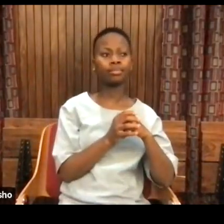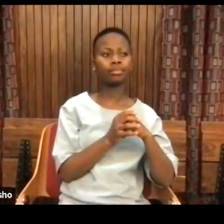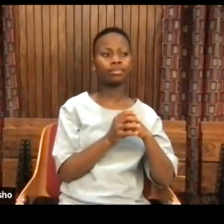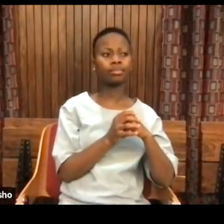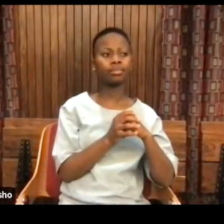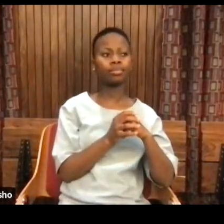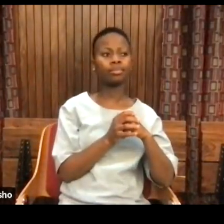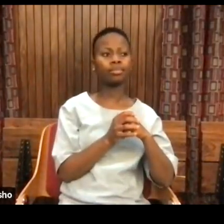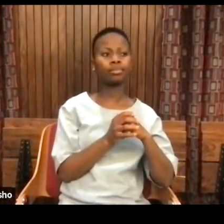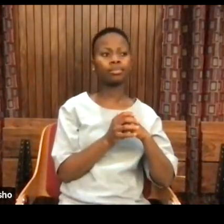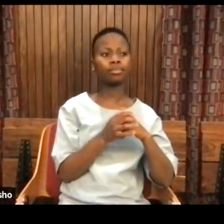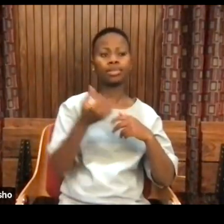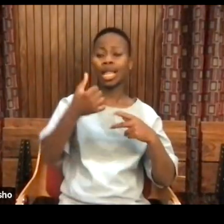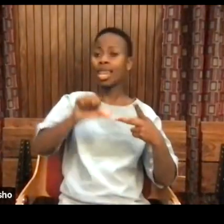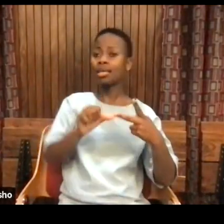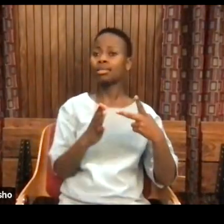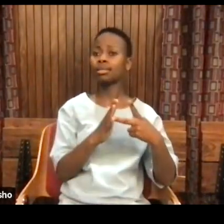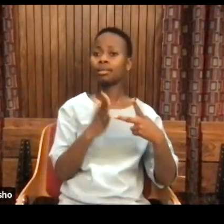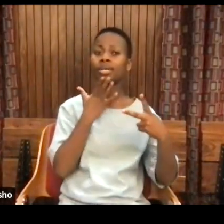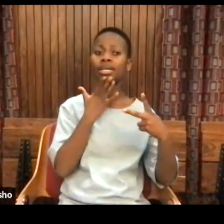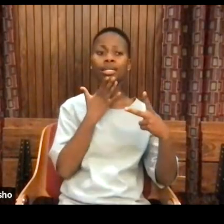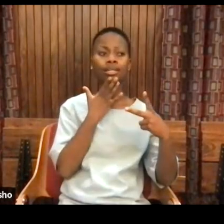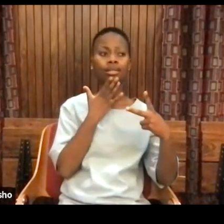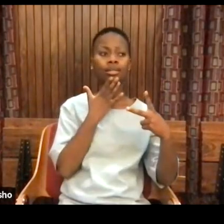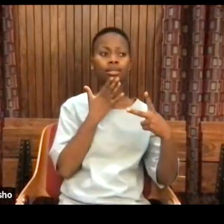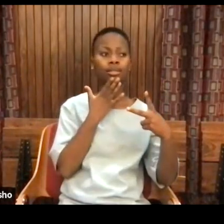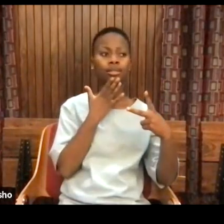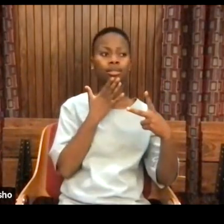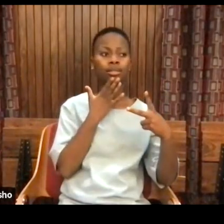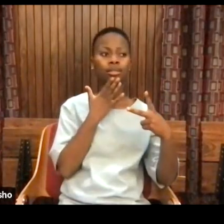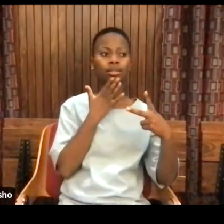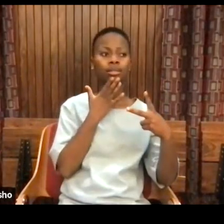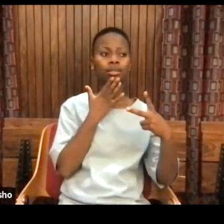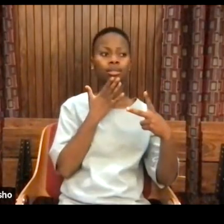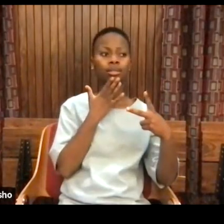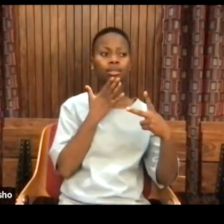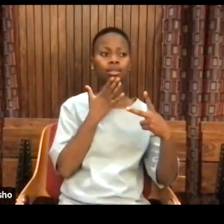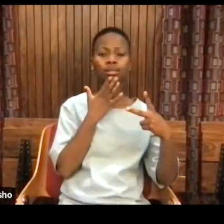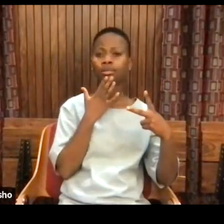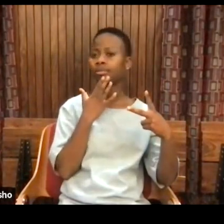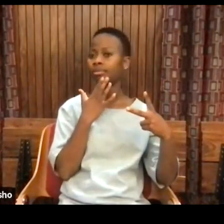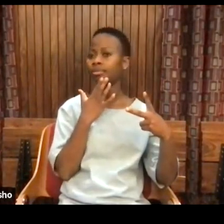Who was next? I'd already appointed the questioners.